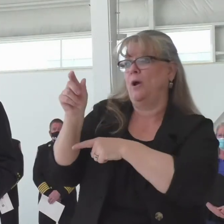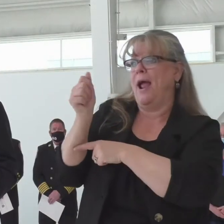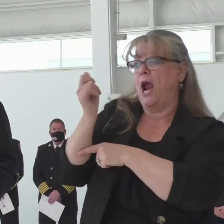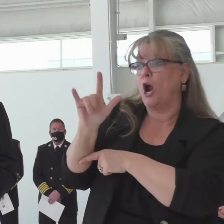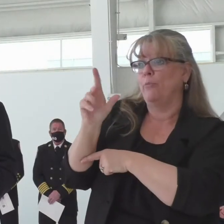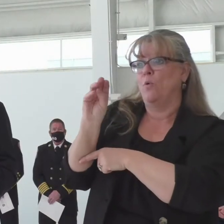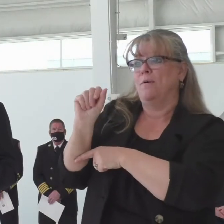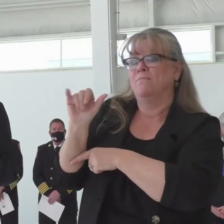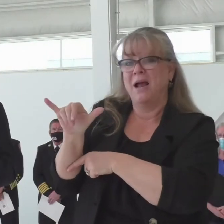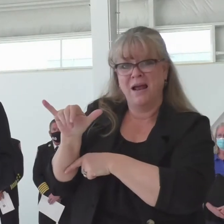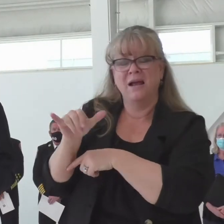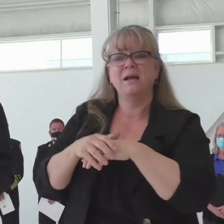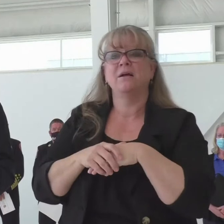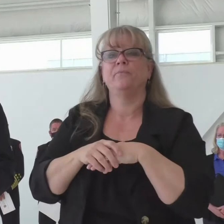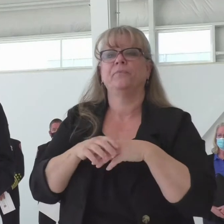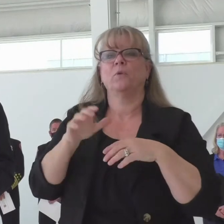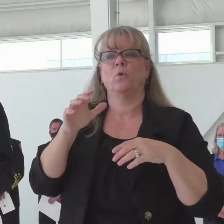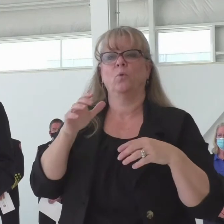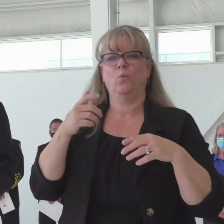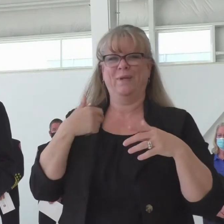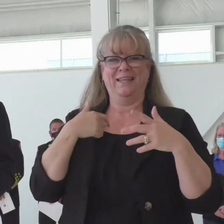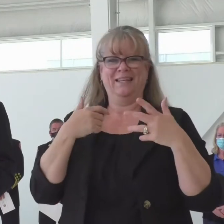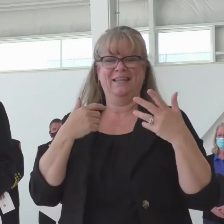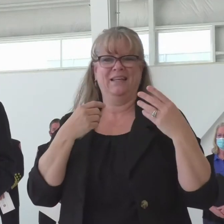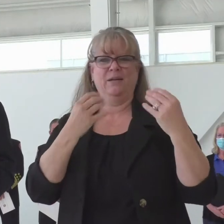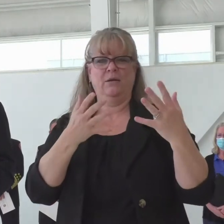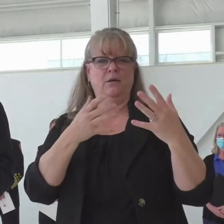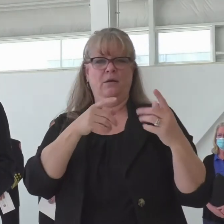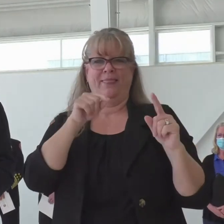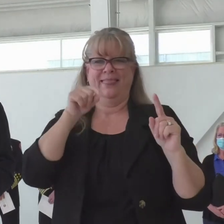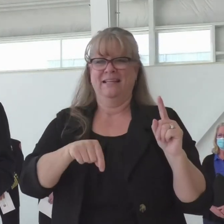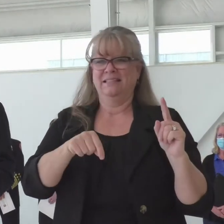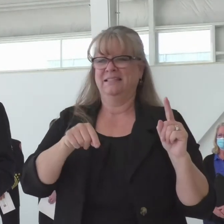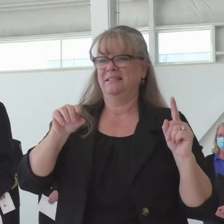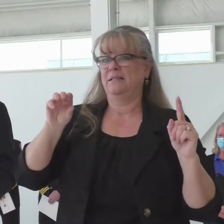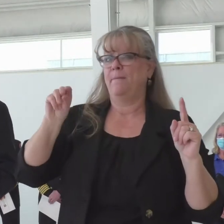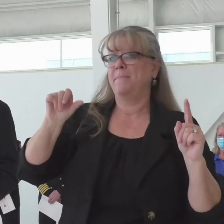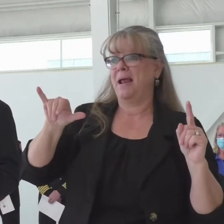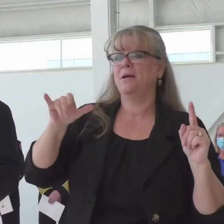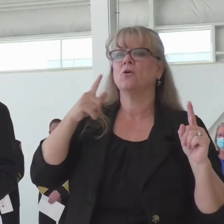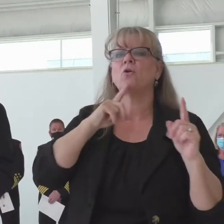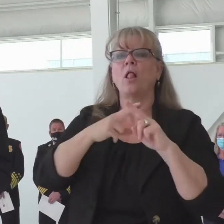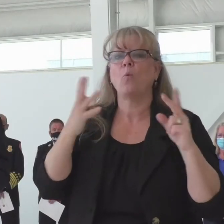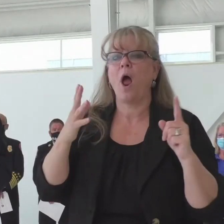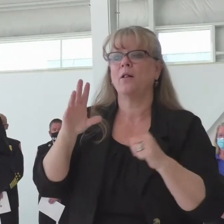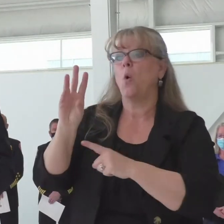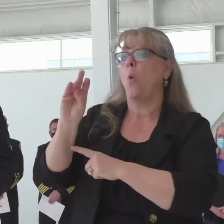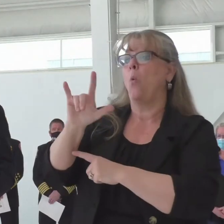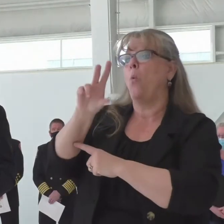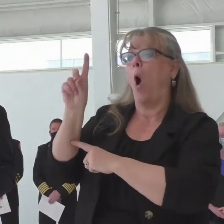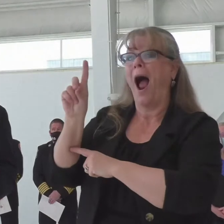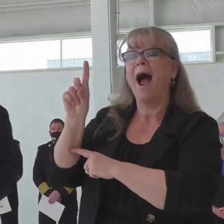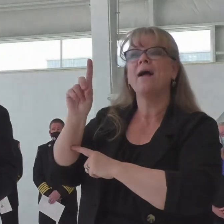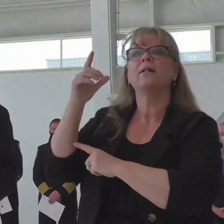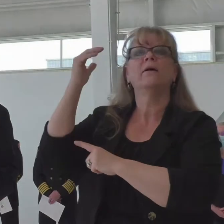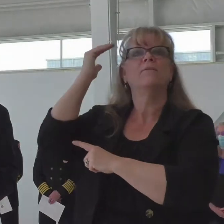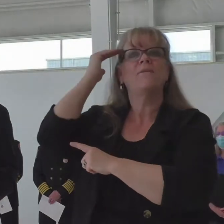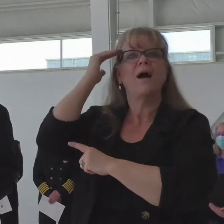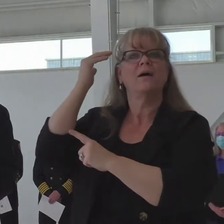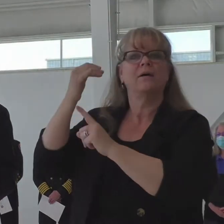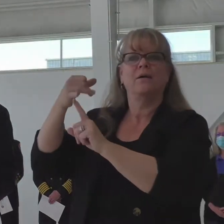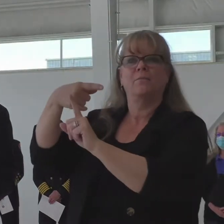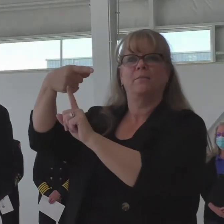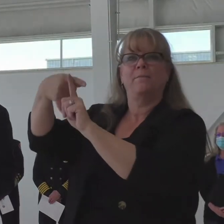you today. But this coming month, May, is Wildfire Awareness Month in the state of Colorado. All month long, there's an